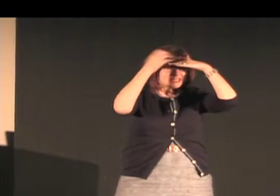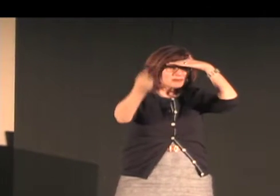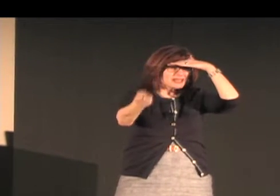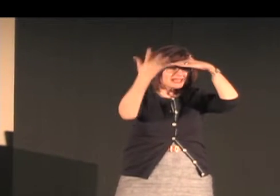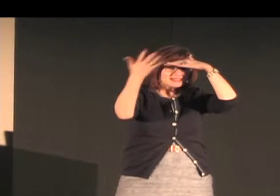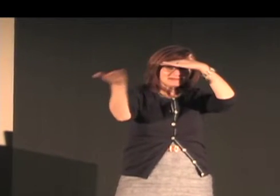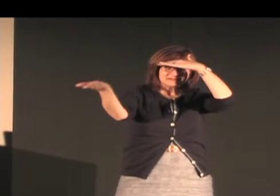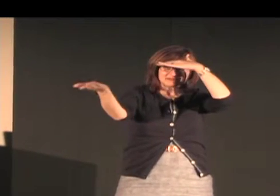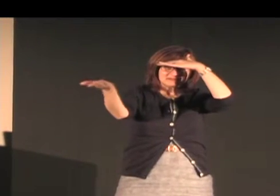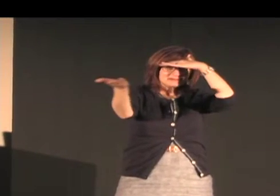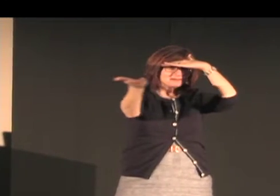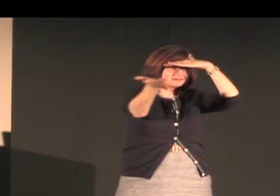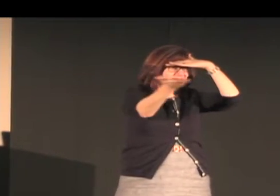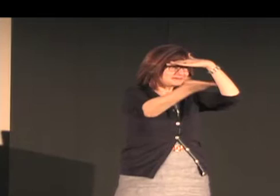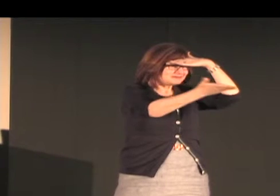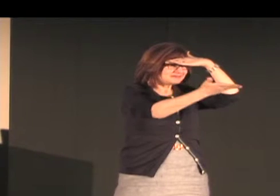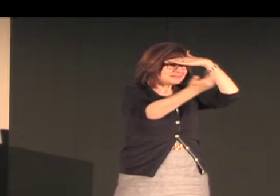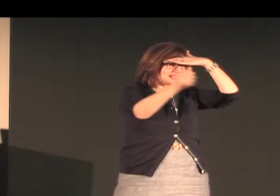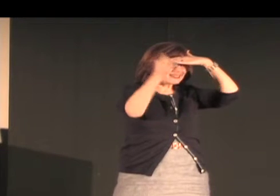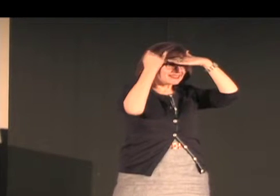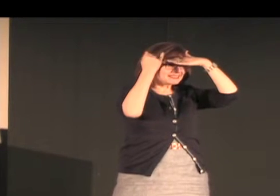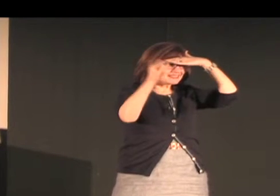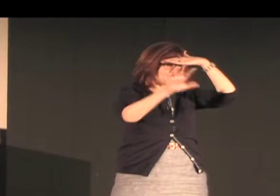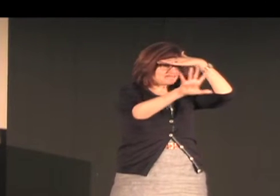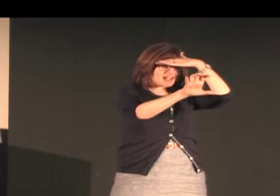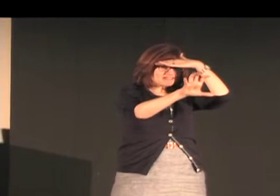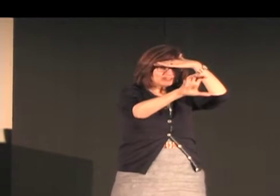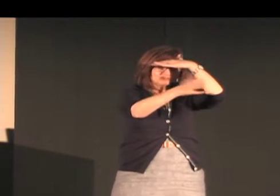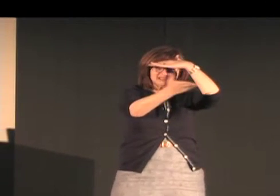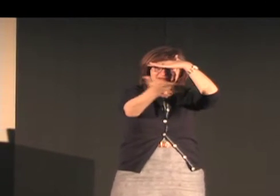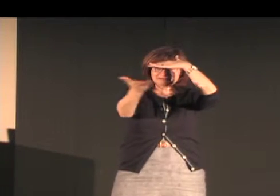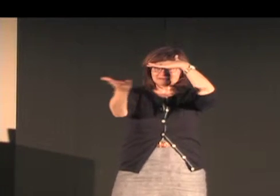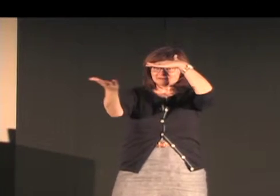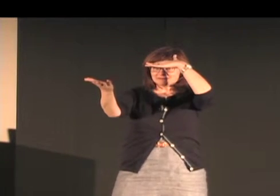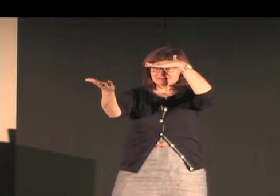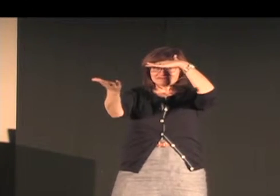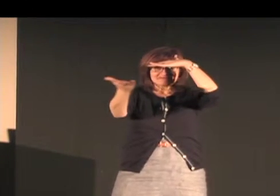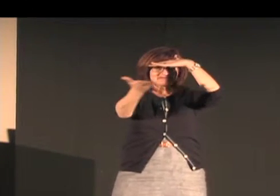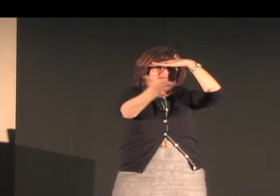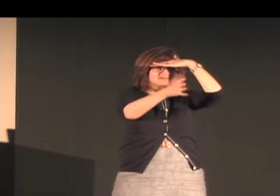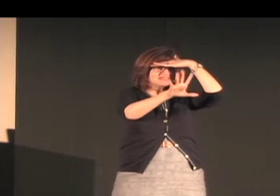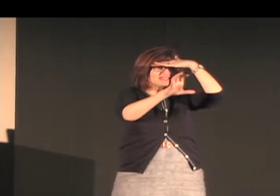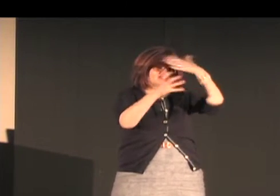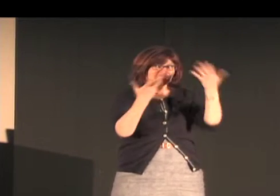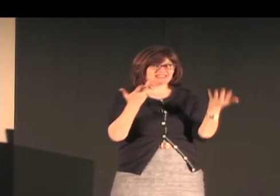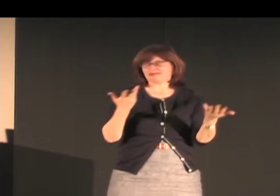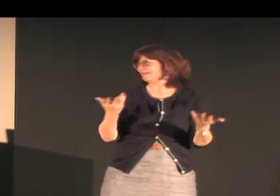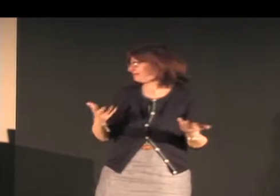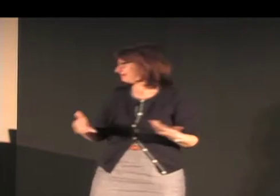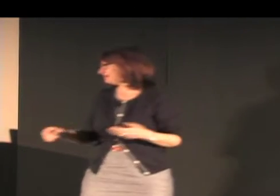if anyone in the audience can posit a guess. Anyone? 500, says. Hmm.